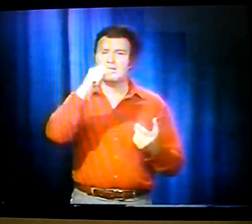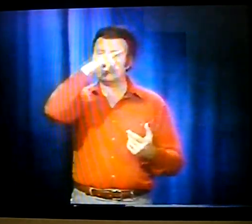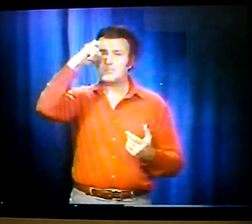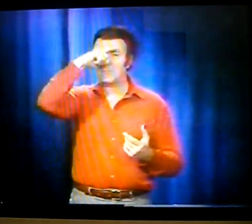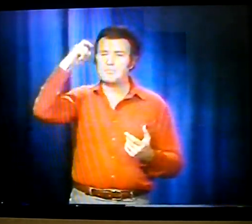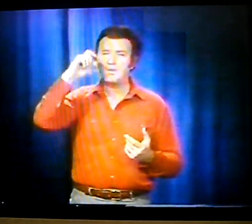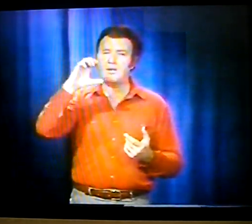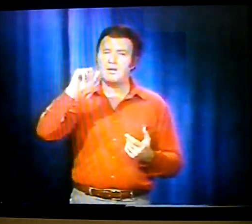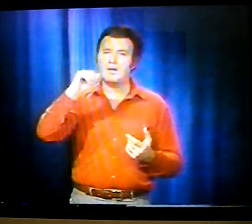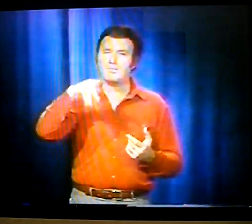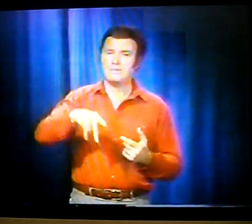at a summer camp.